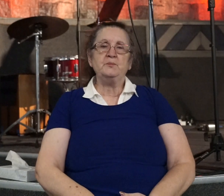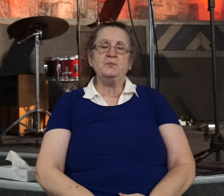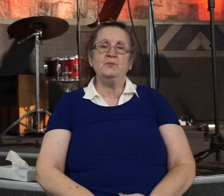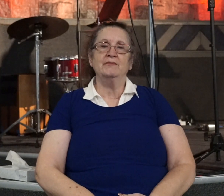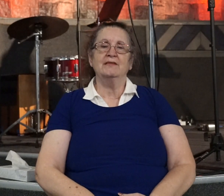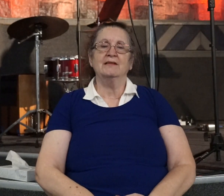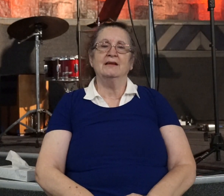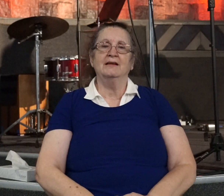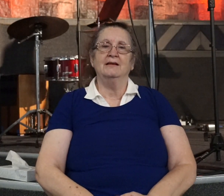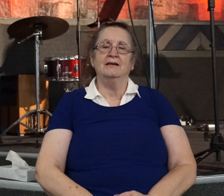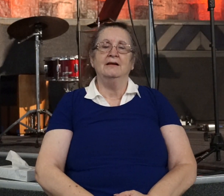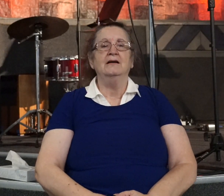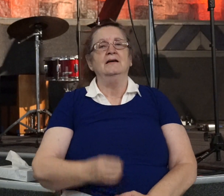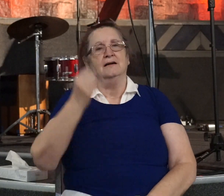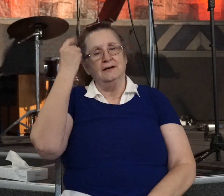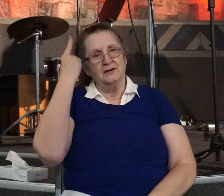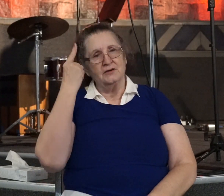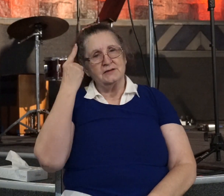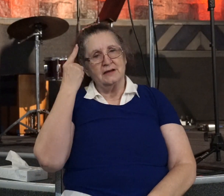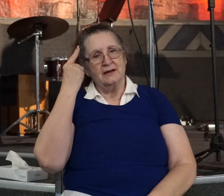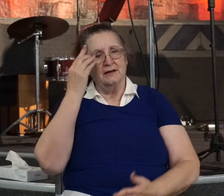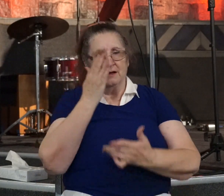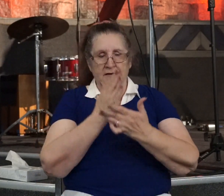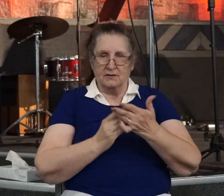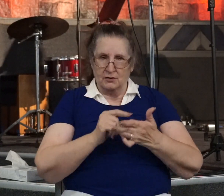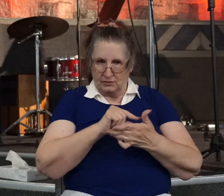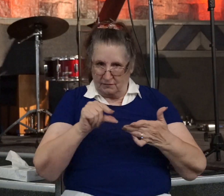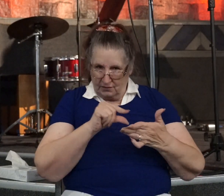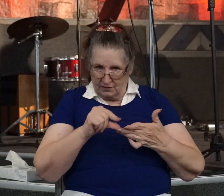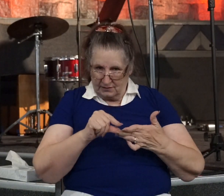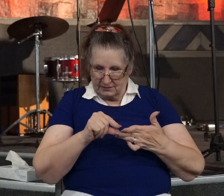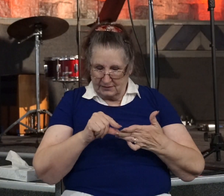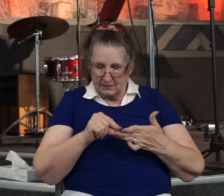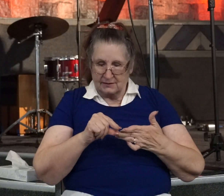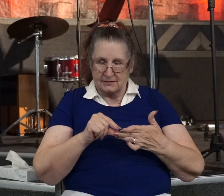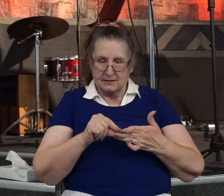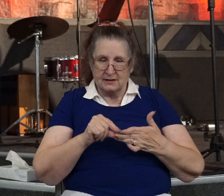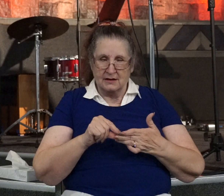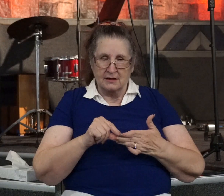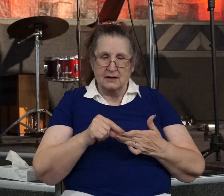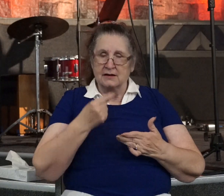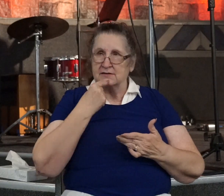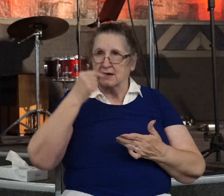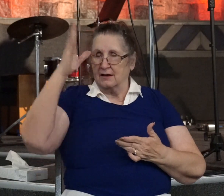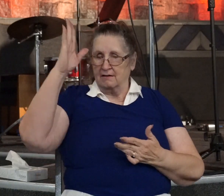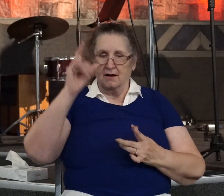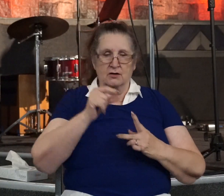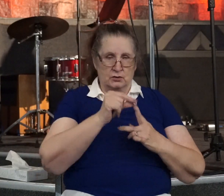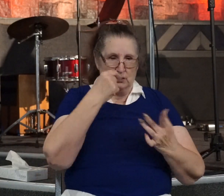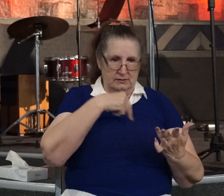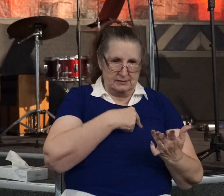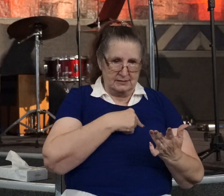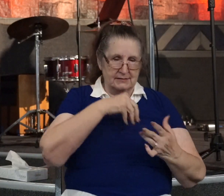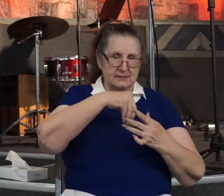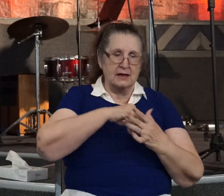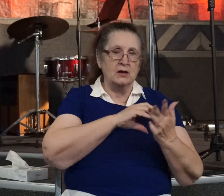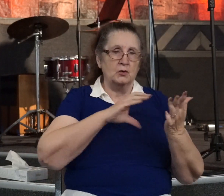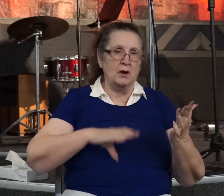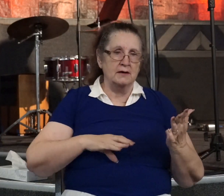So you see, those very verses speak of being chosen by God in Christ to be holy and without